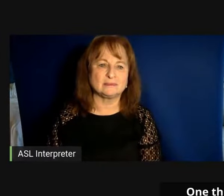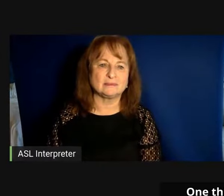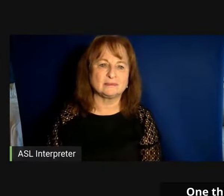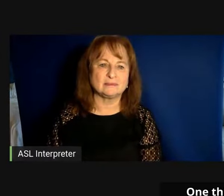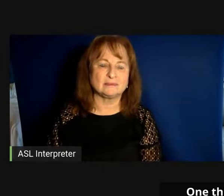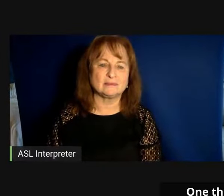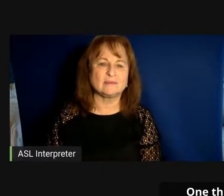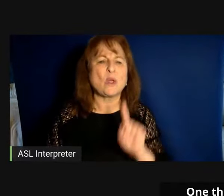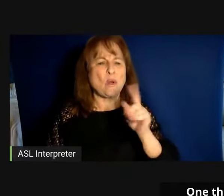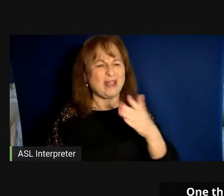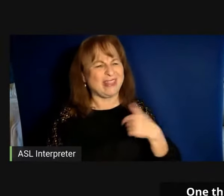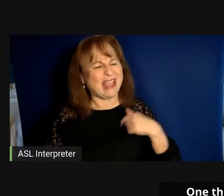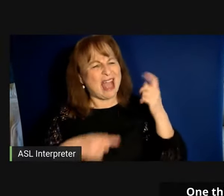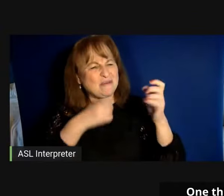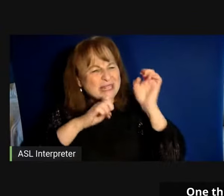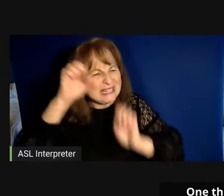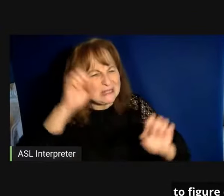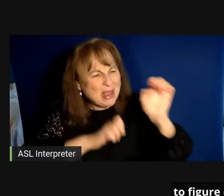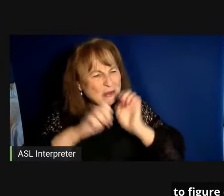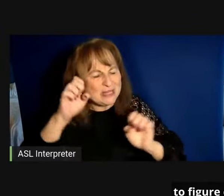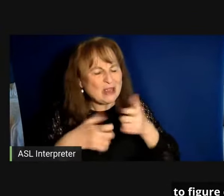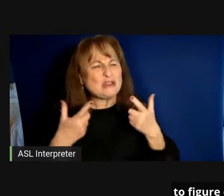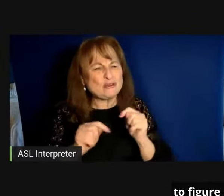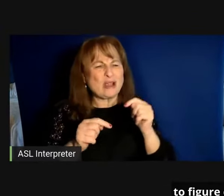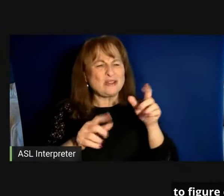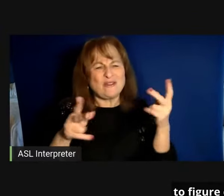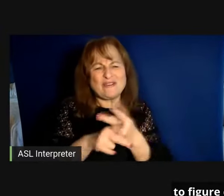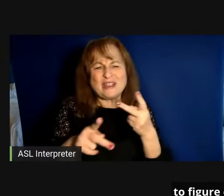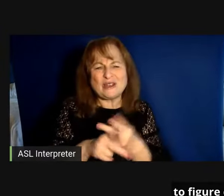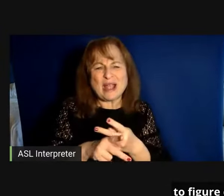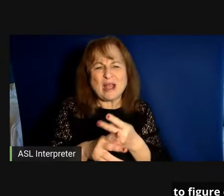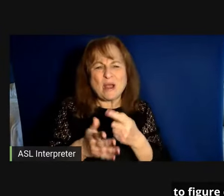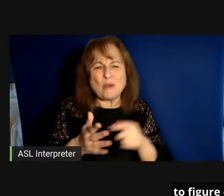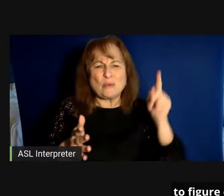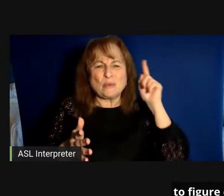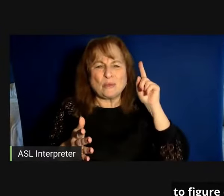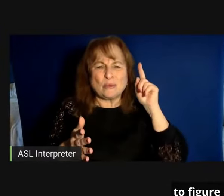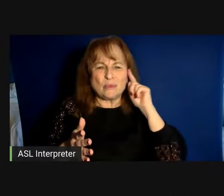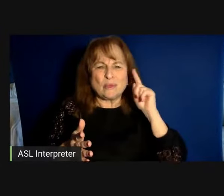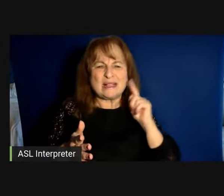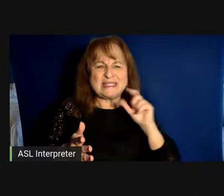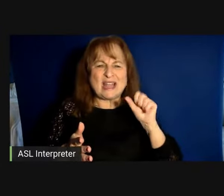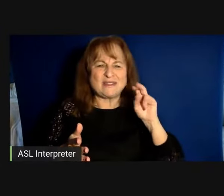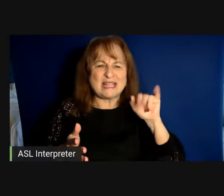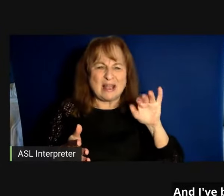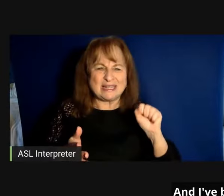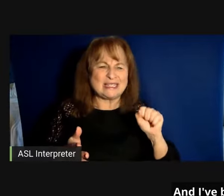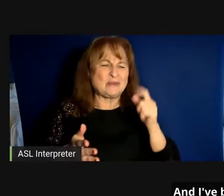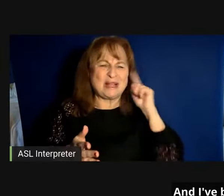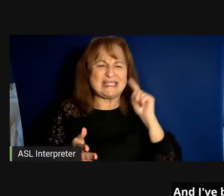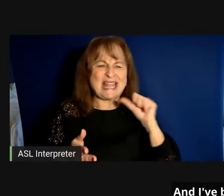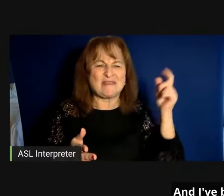one thing I've been experimenting with is trying to figure out what what deaf sionics really means what deaf sound is